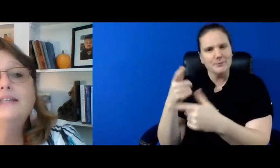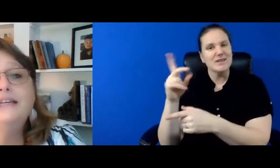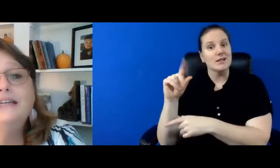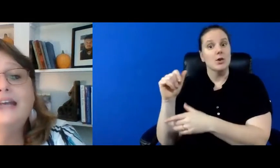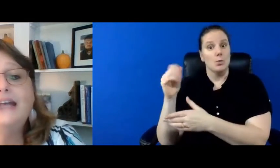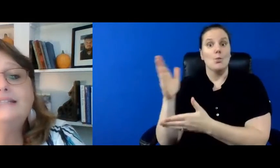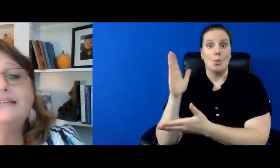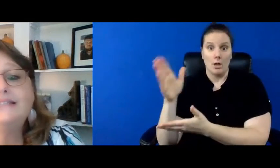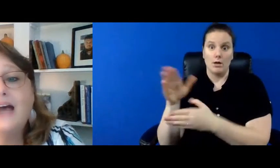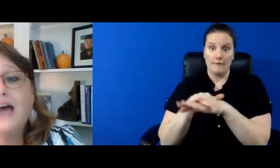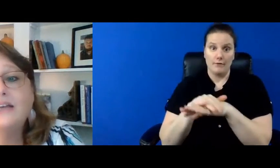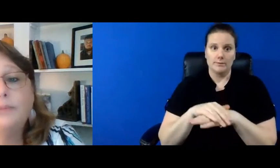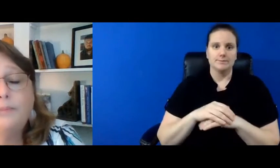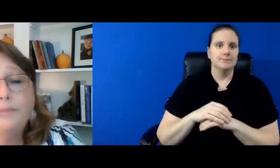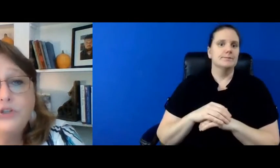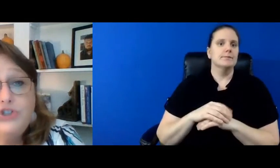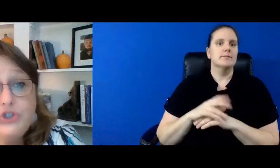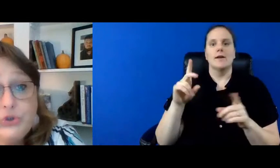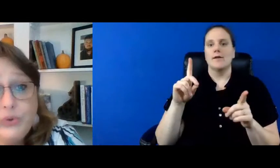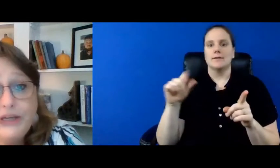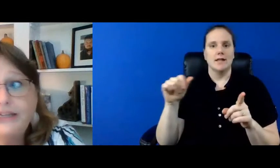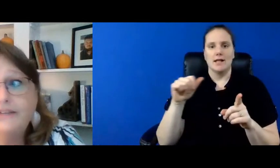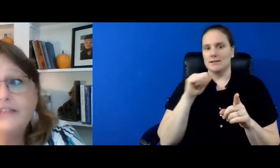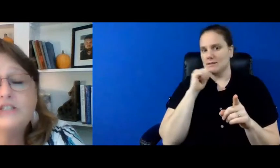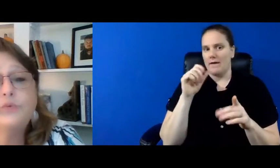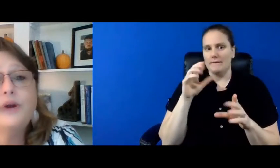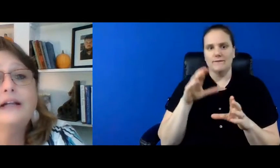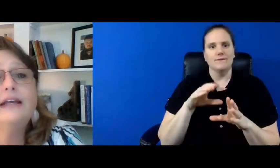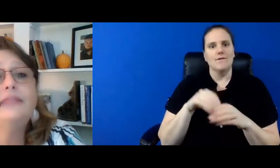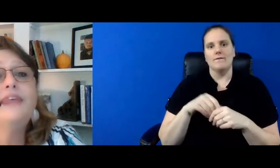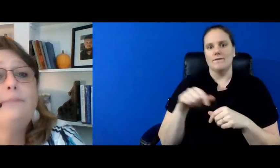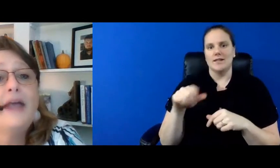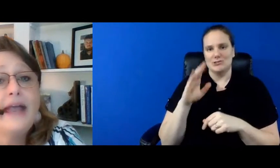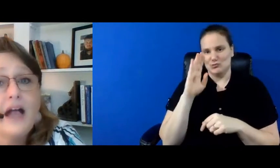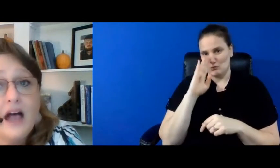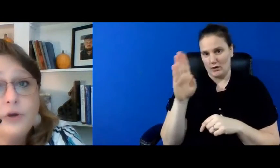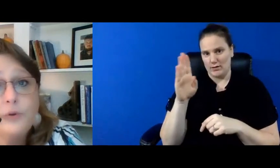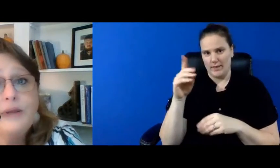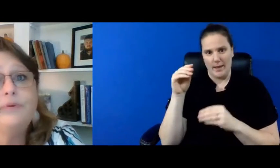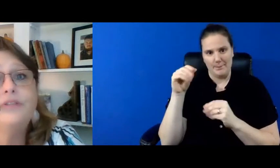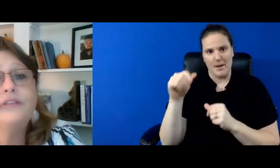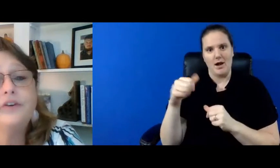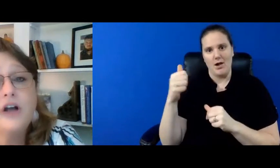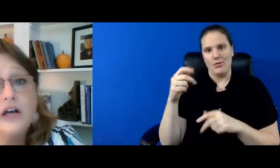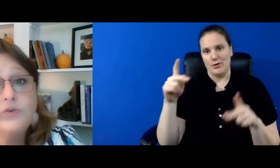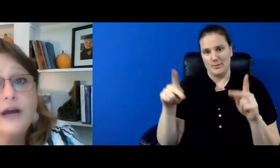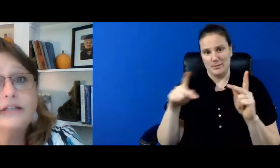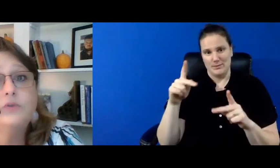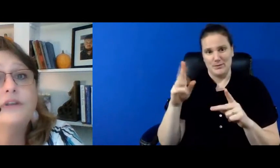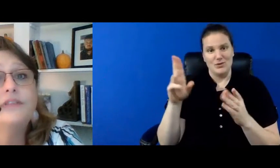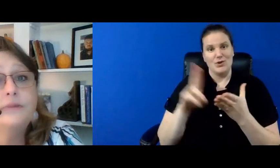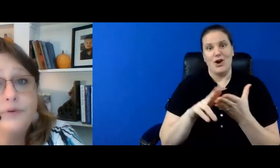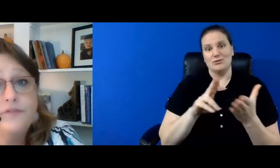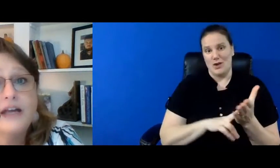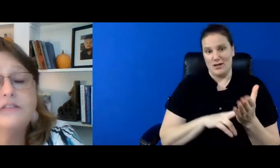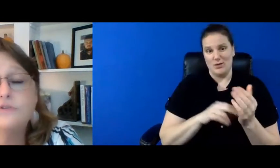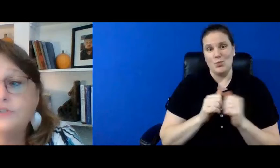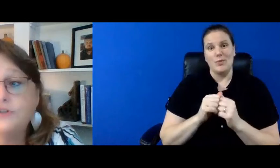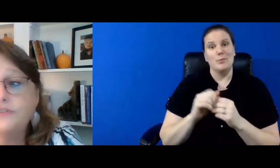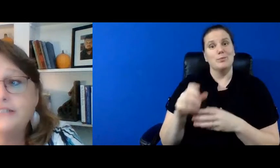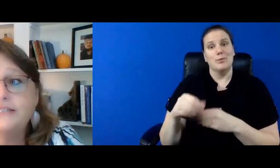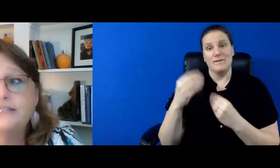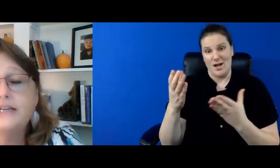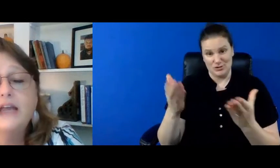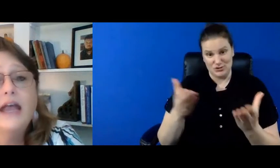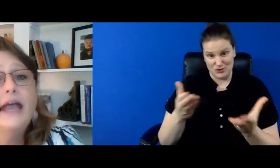dda does not do any of this directly they pay other people that they're contracted with to provide